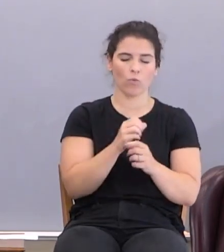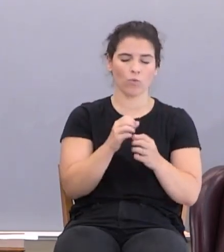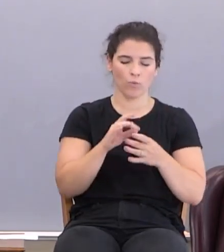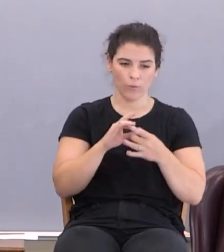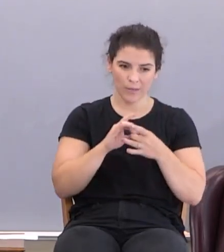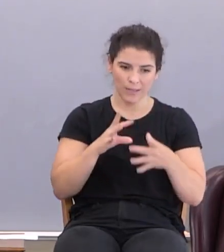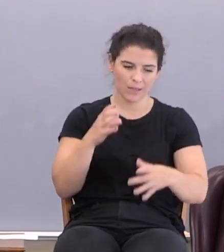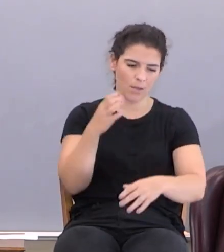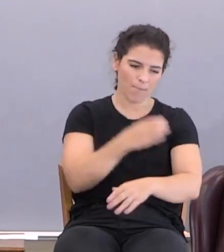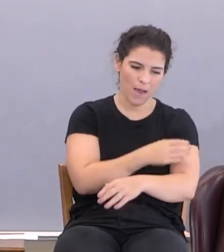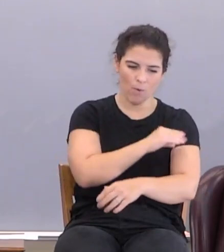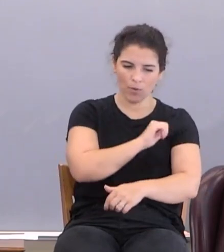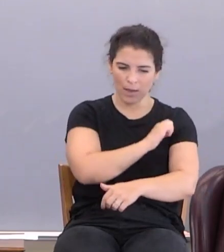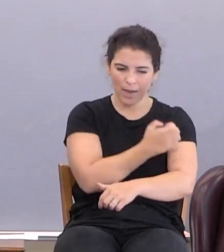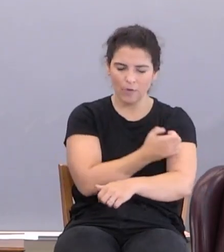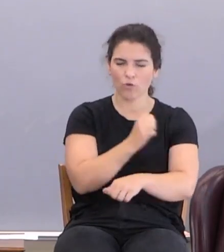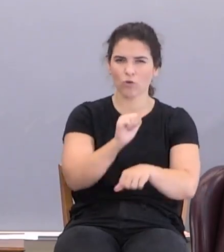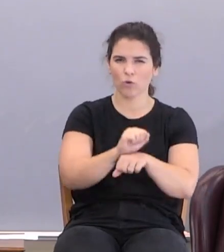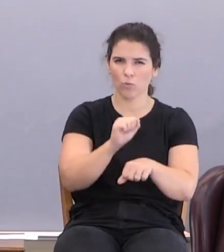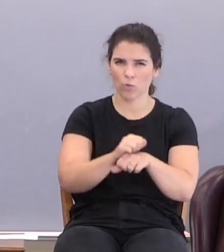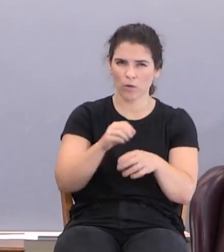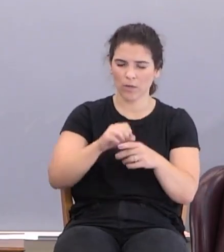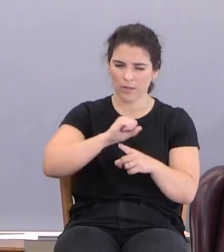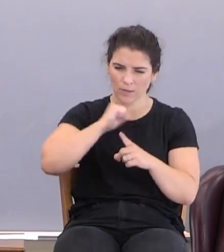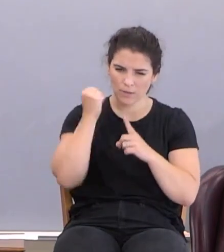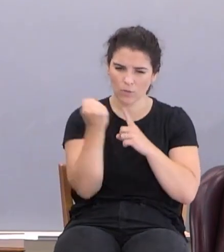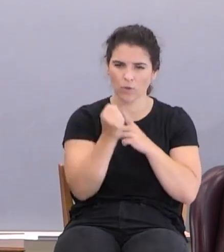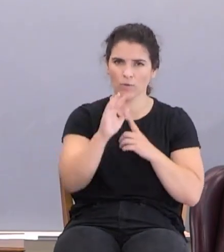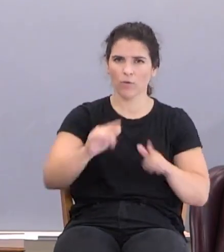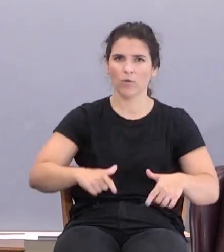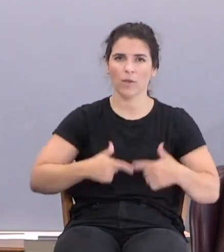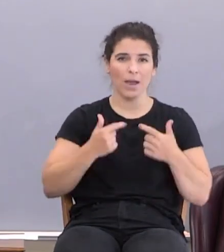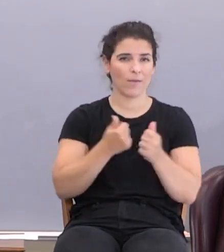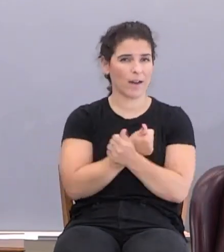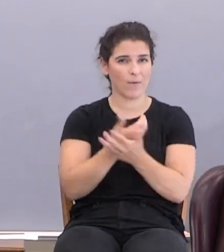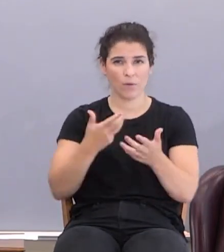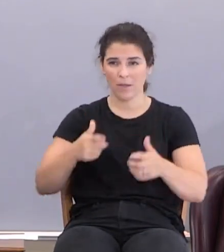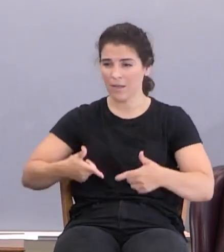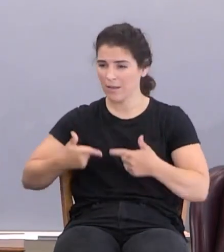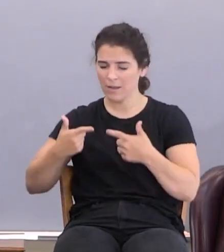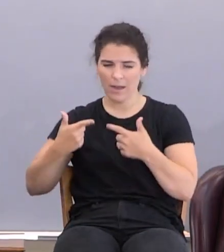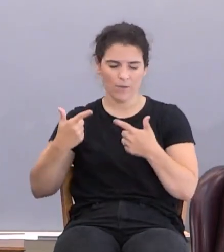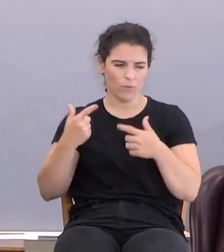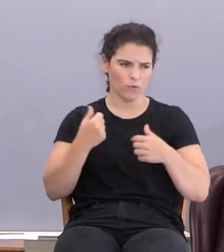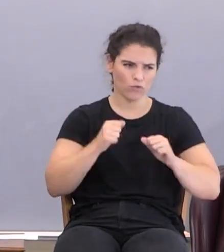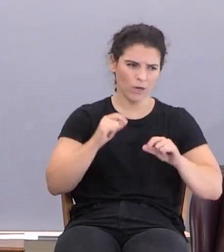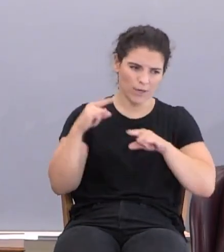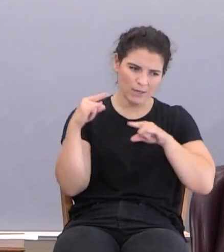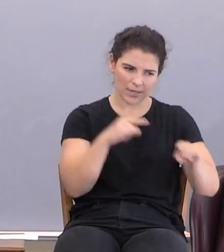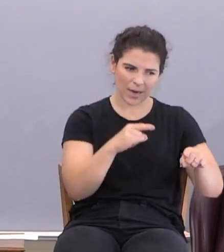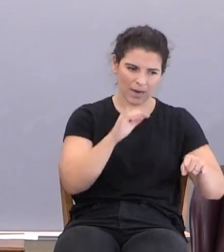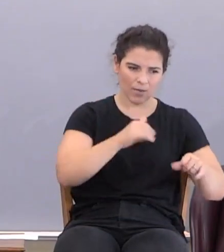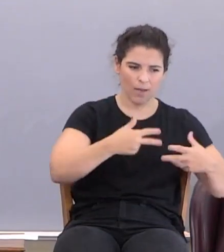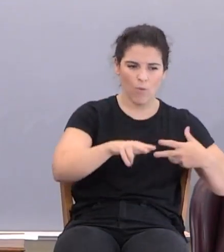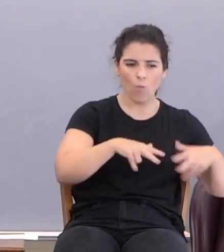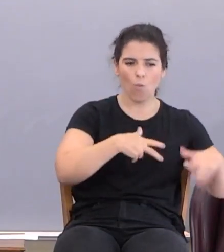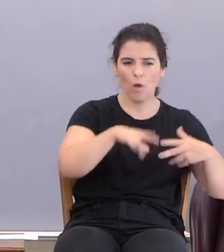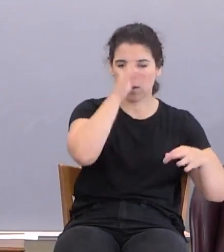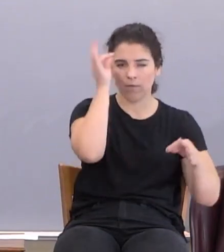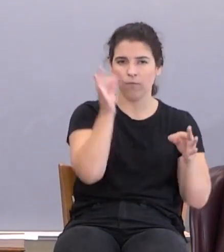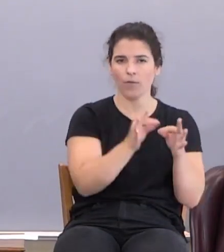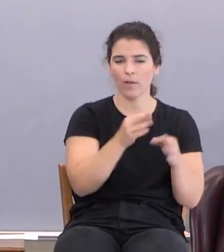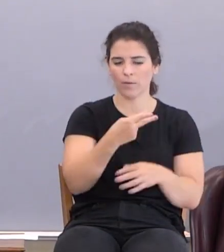in the circumstances of your life. And everything in life works against you walking by faith. In Hebrews 11, there's a whole list of people